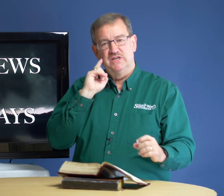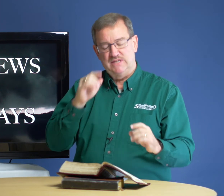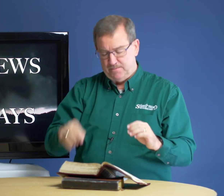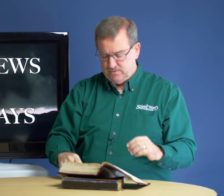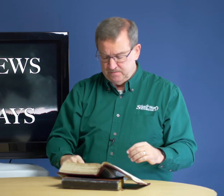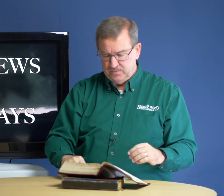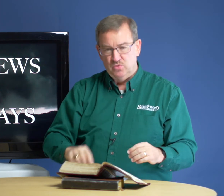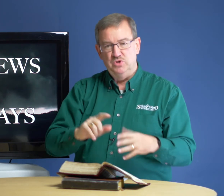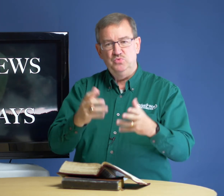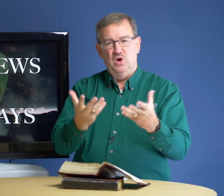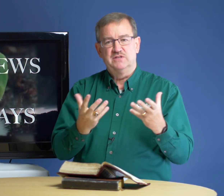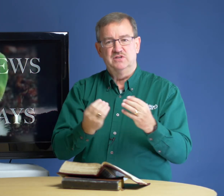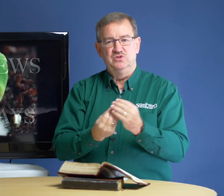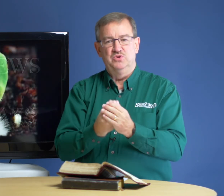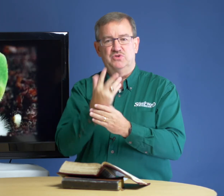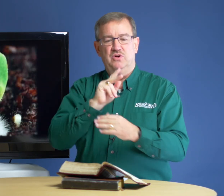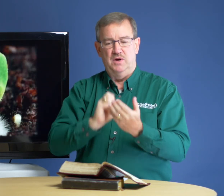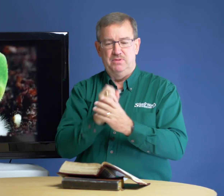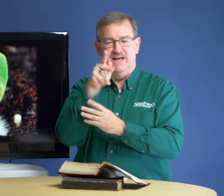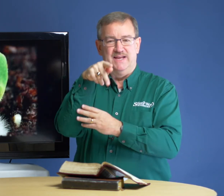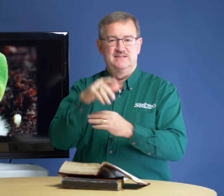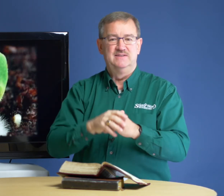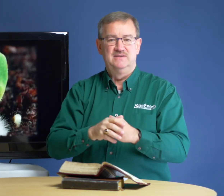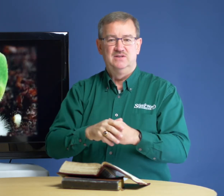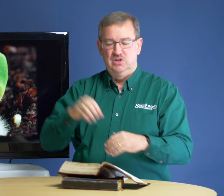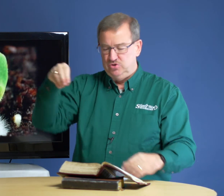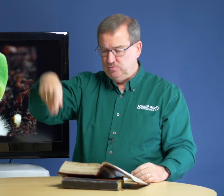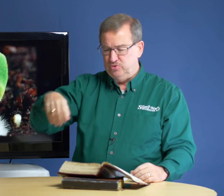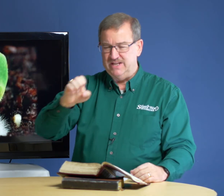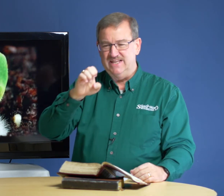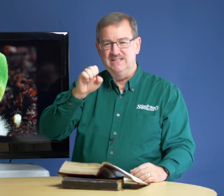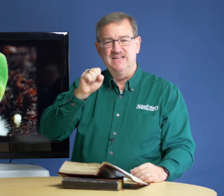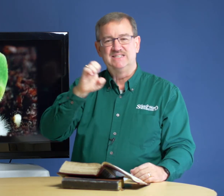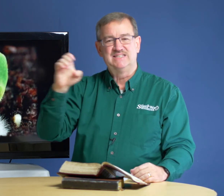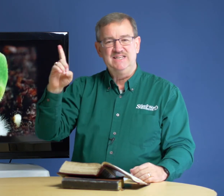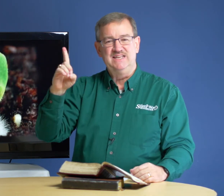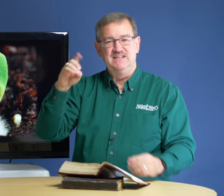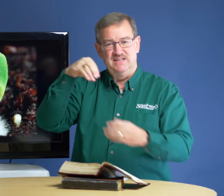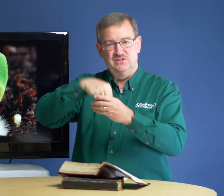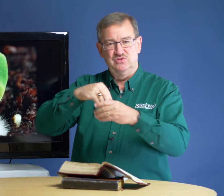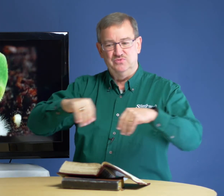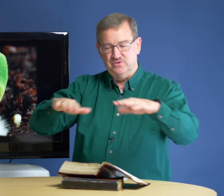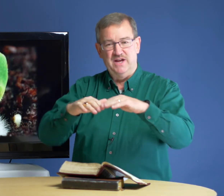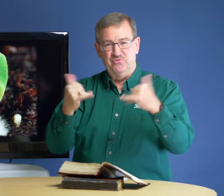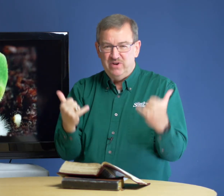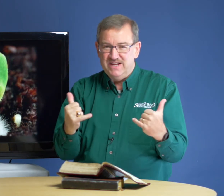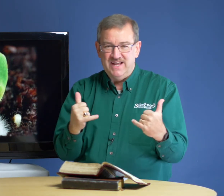example, when you want to, you want to grow a plant, you put a seed into the ground right now.